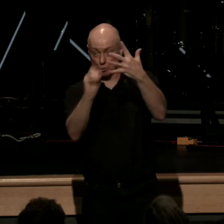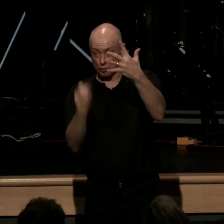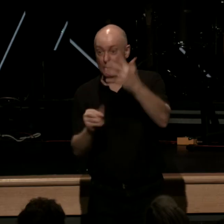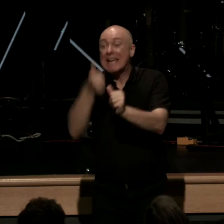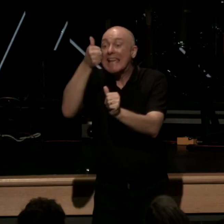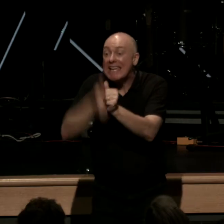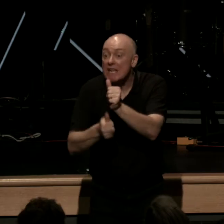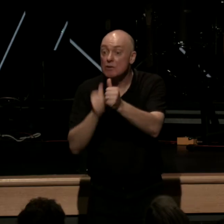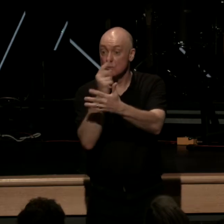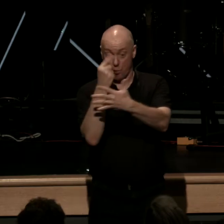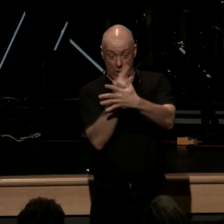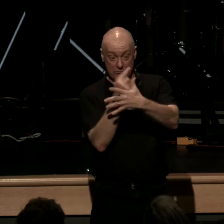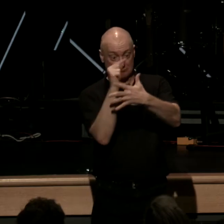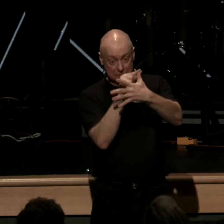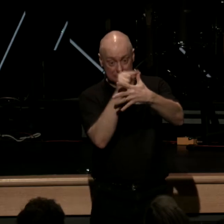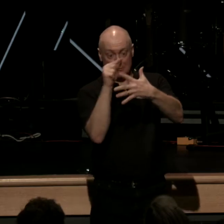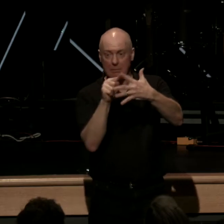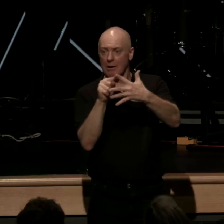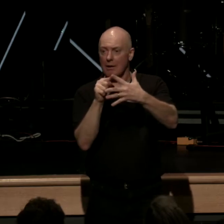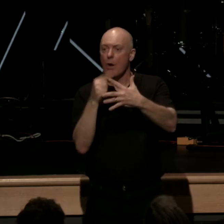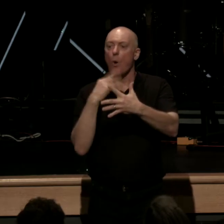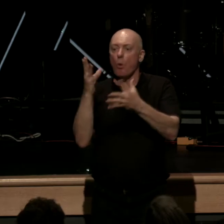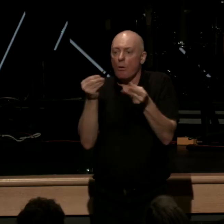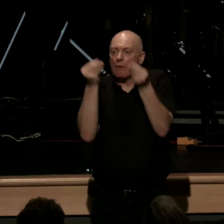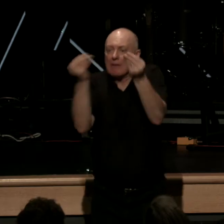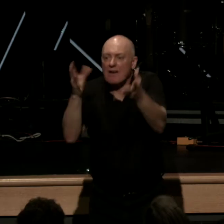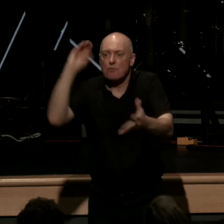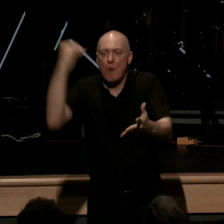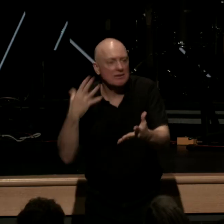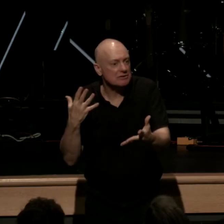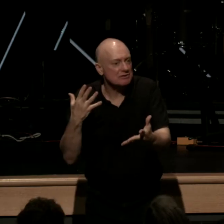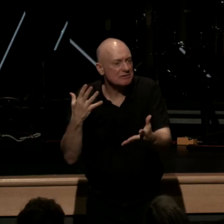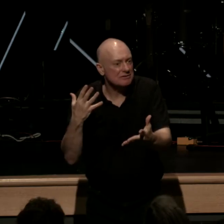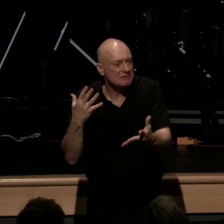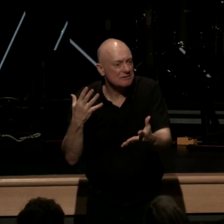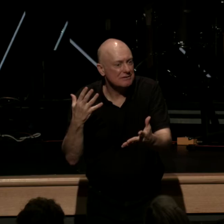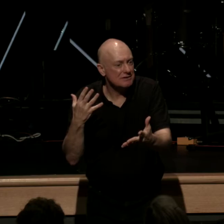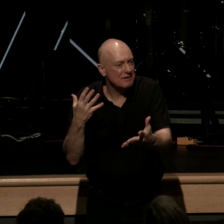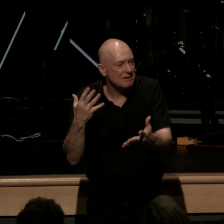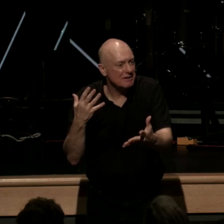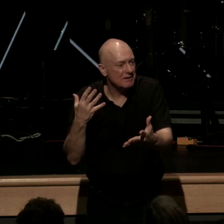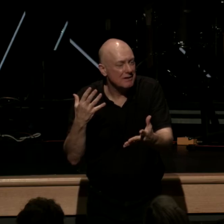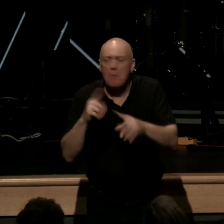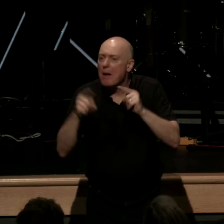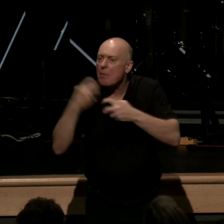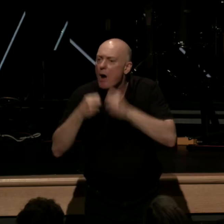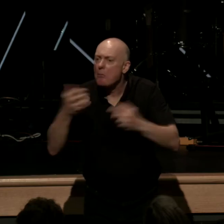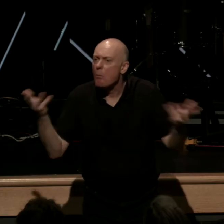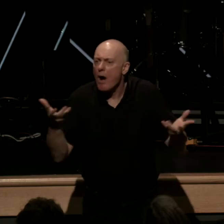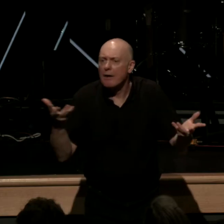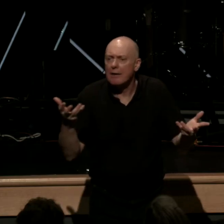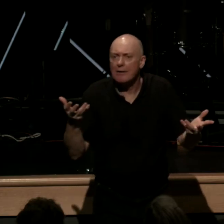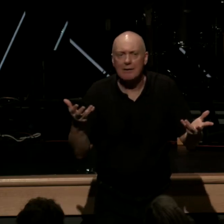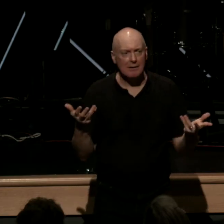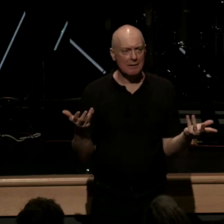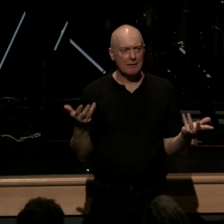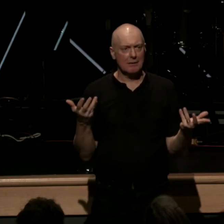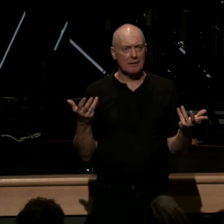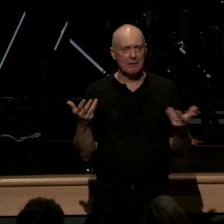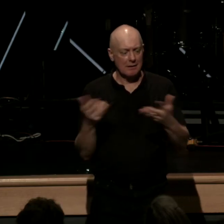was said to dispense grace but here's the problem no one sacrament dispensed